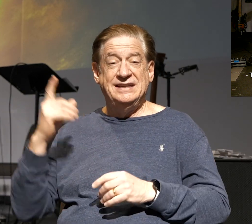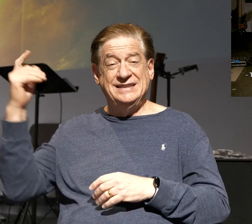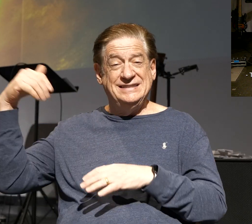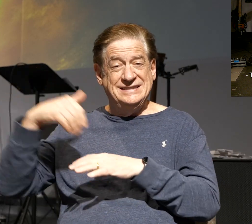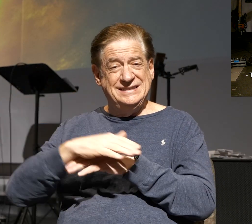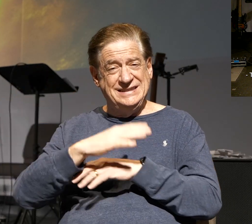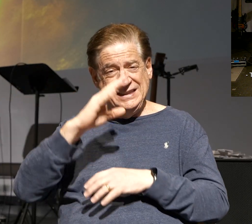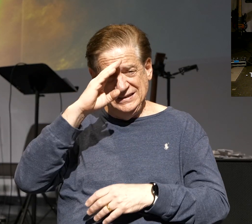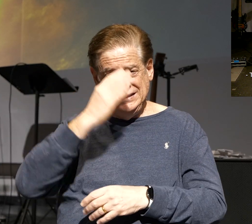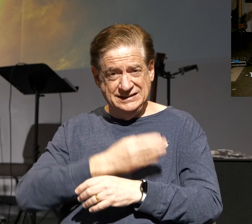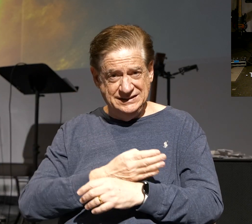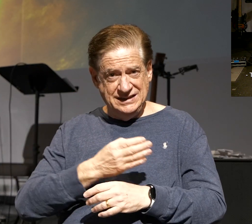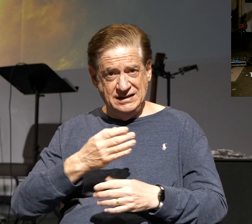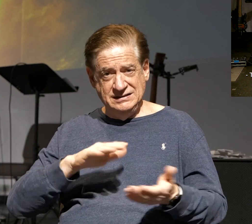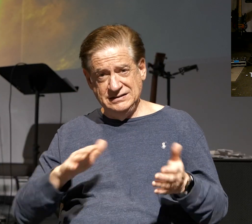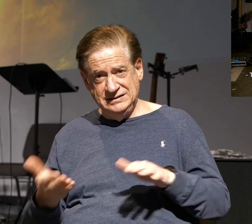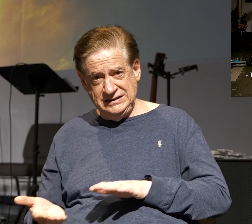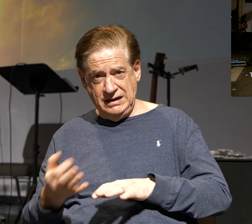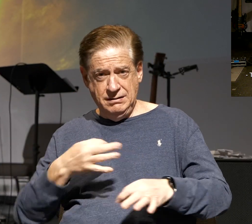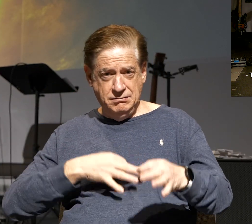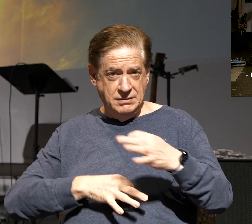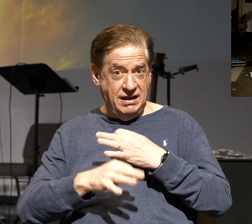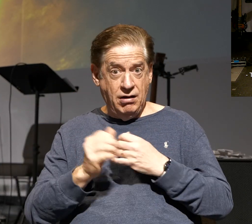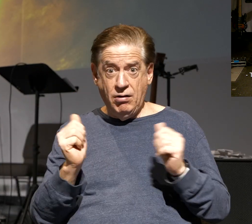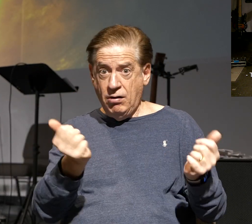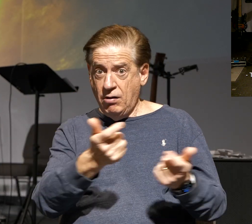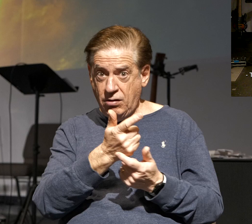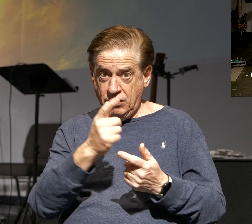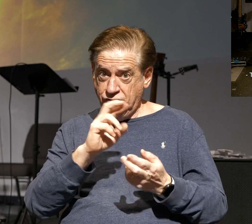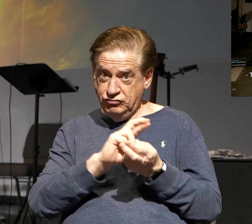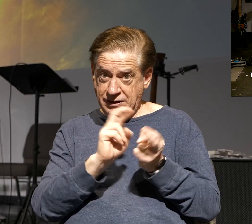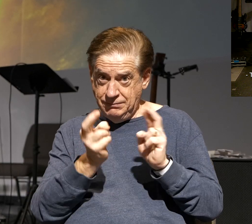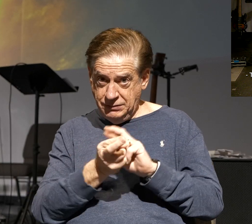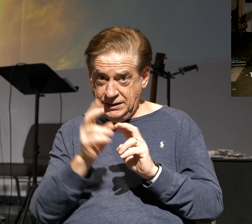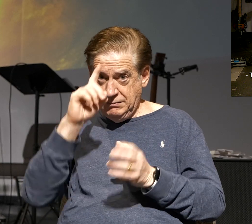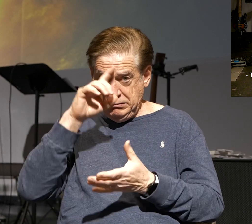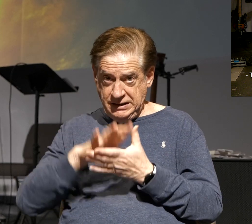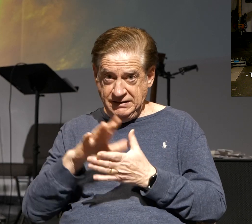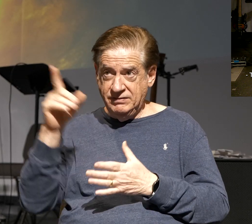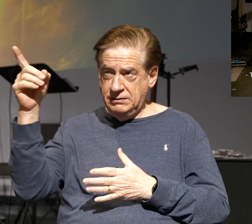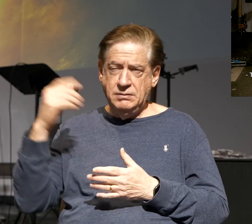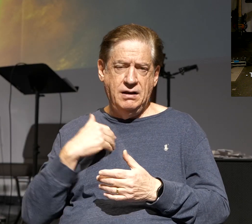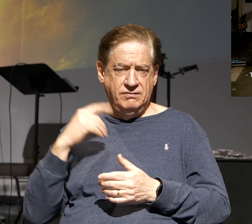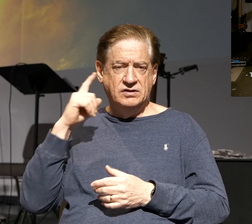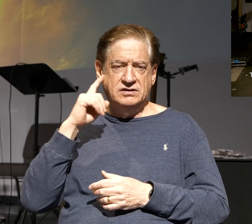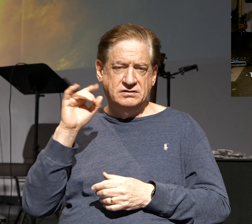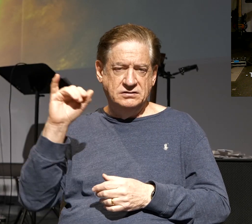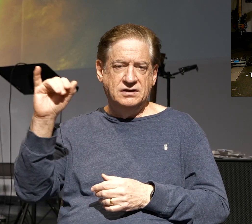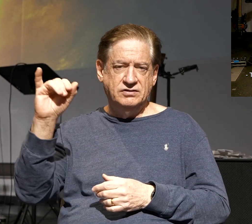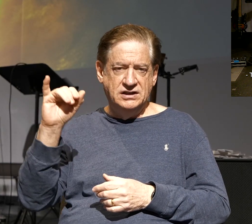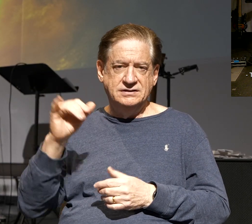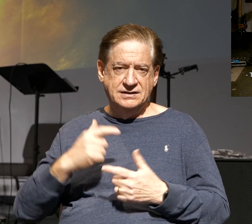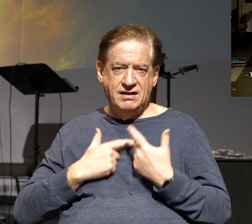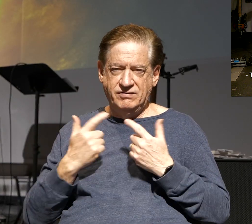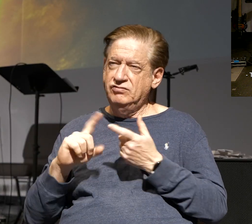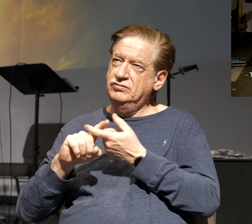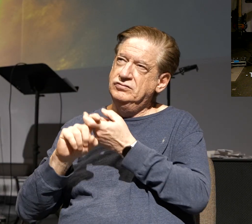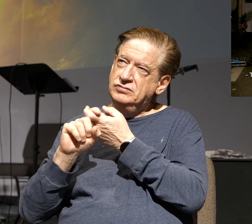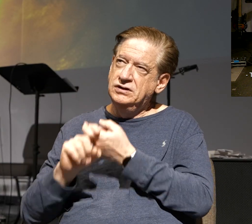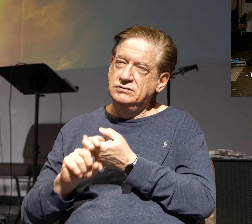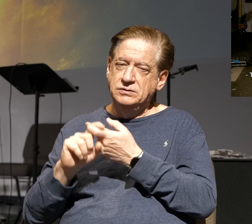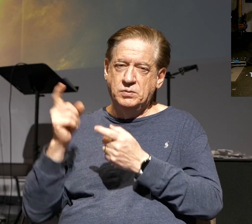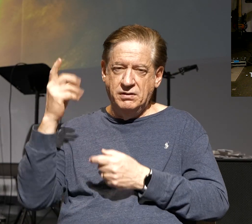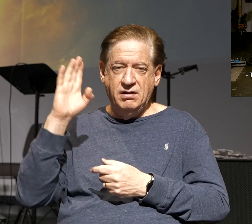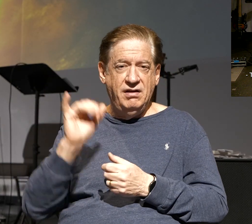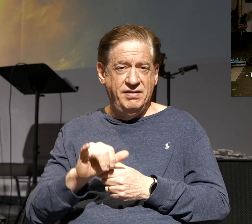Son to die in our place for our sins, and all who repent and believe in Him have everlasting life, enter into this friendship relationship with God. And let me just